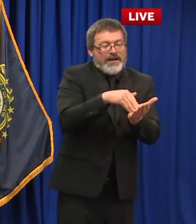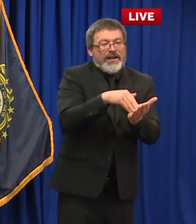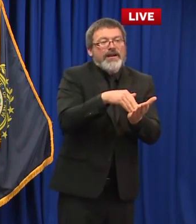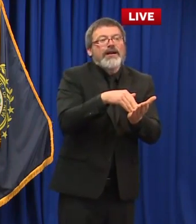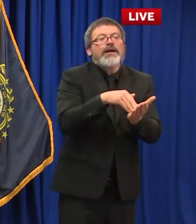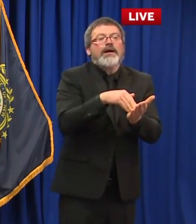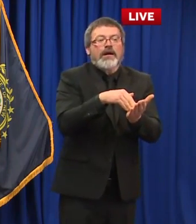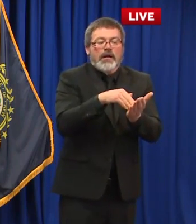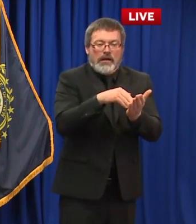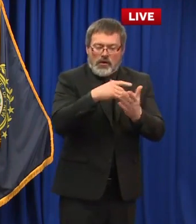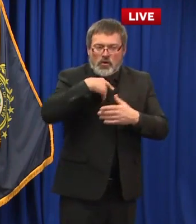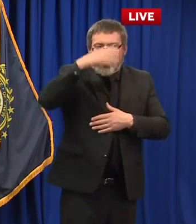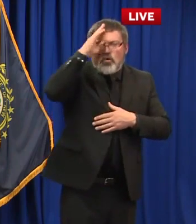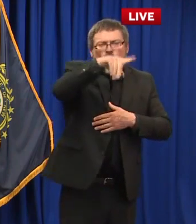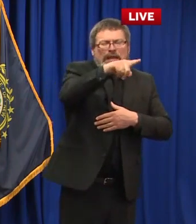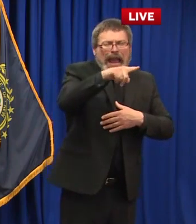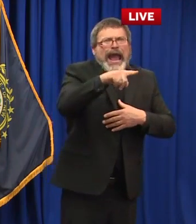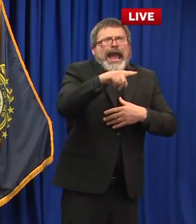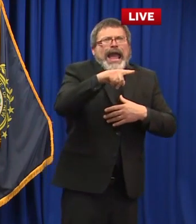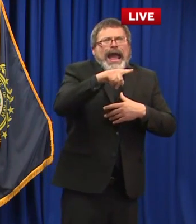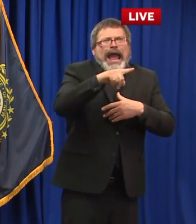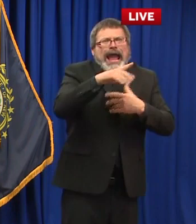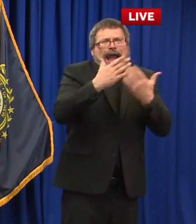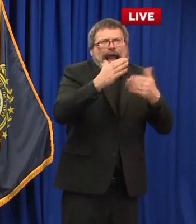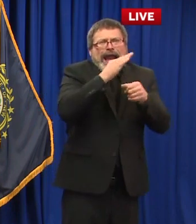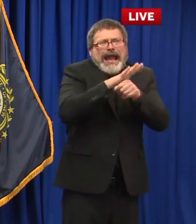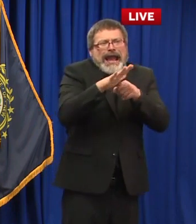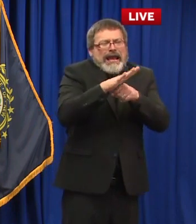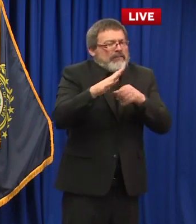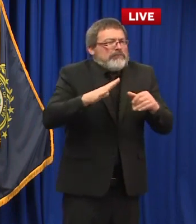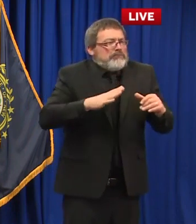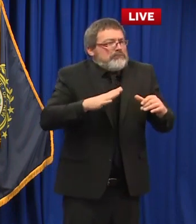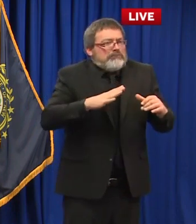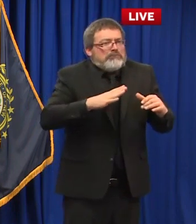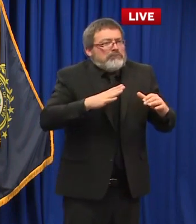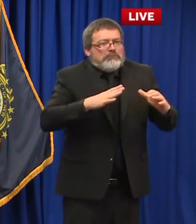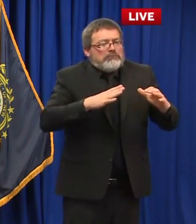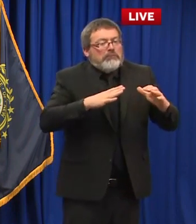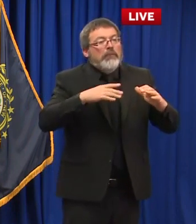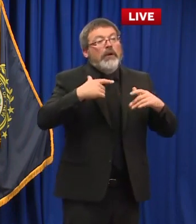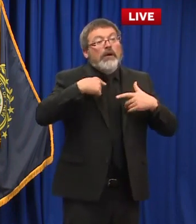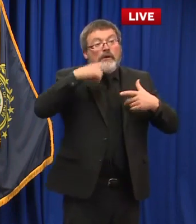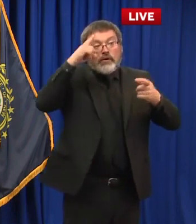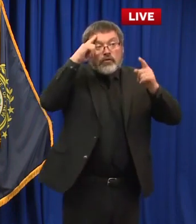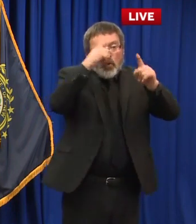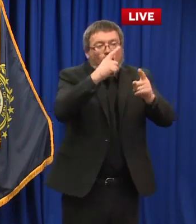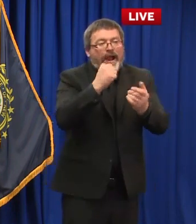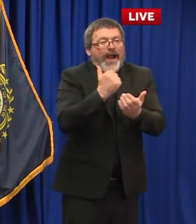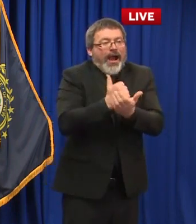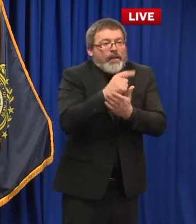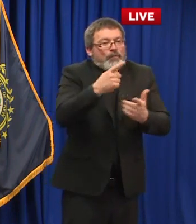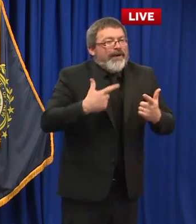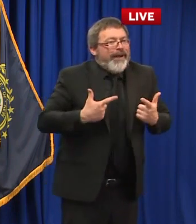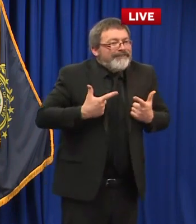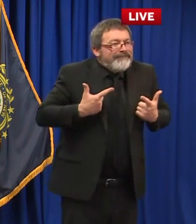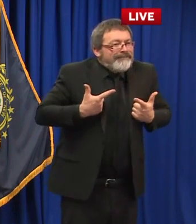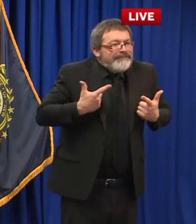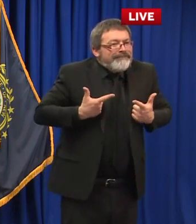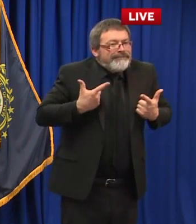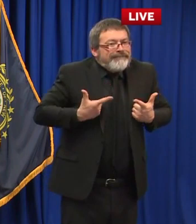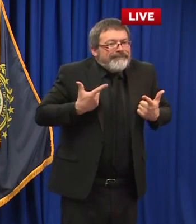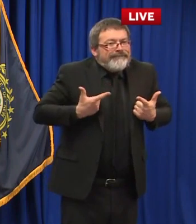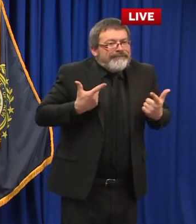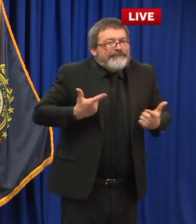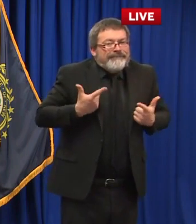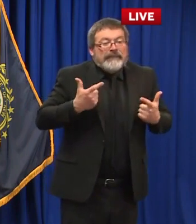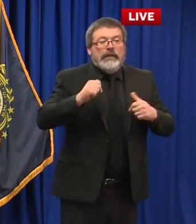experienced severe loss can still receive a decent amount of money without really draining down the whole fund. And again, that just seemed like